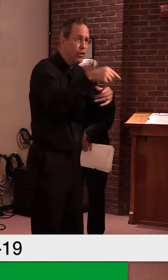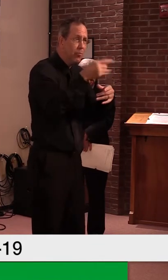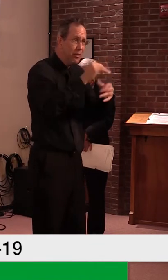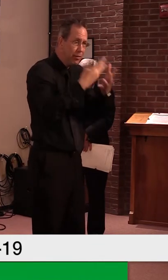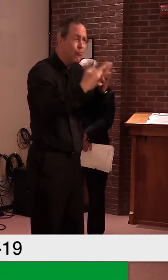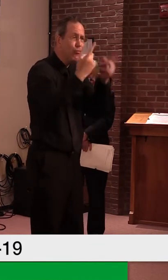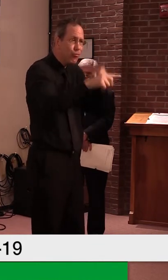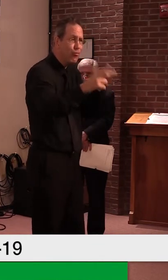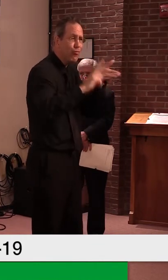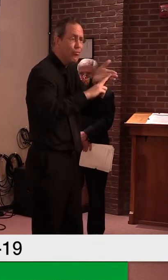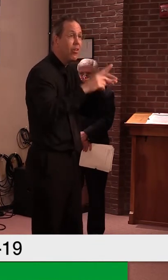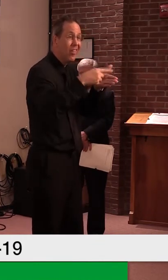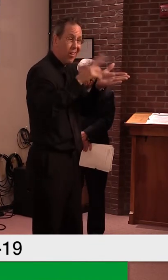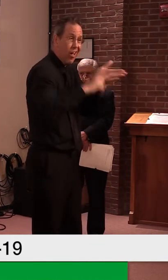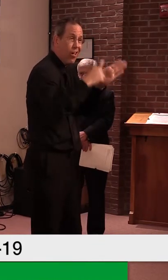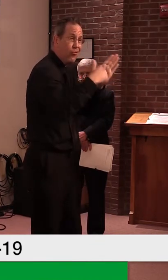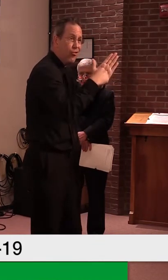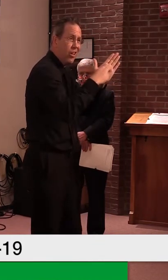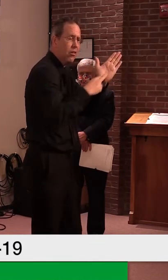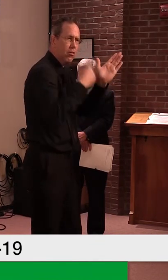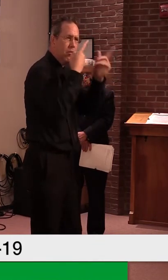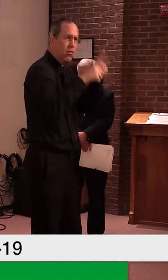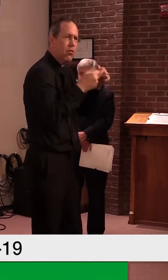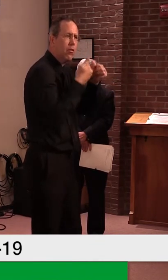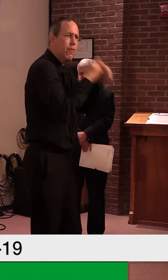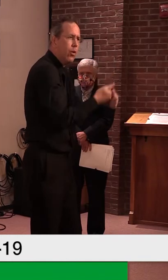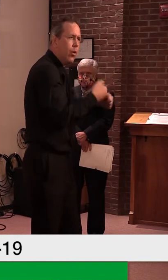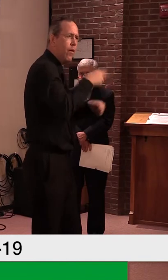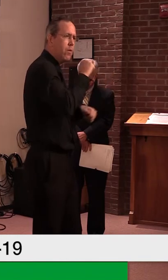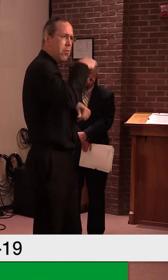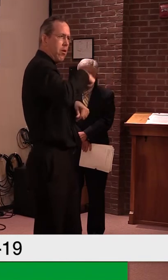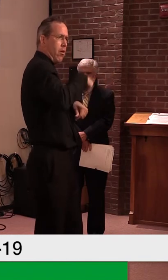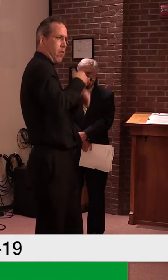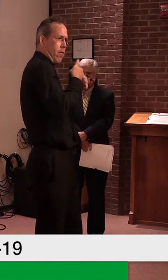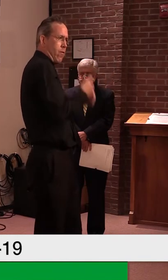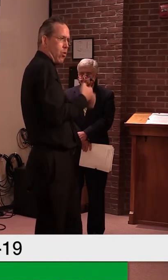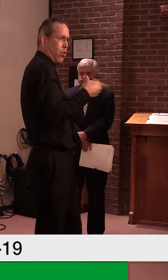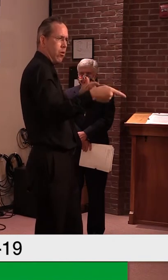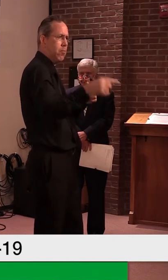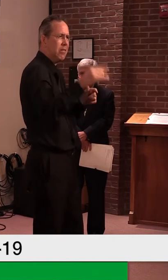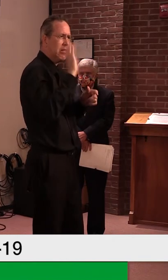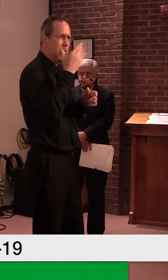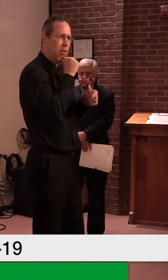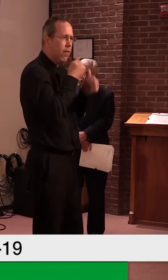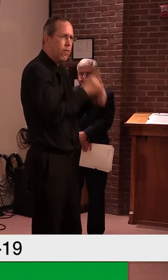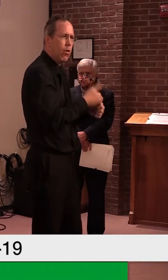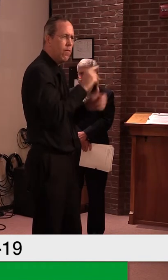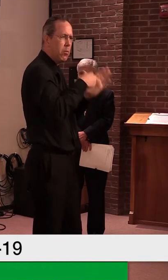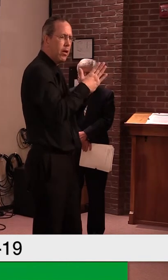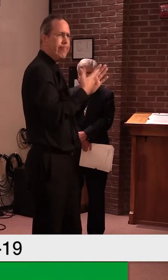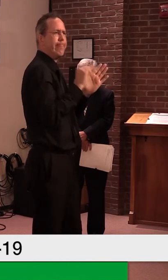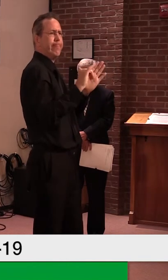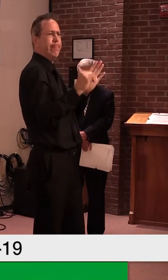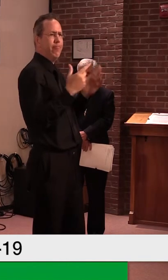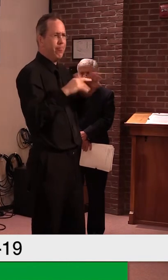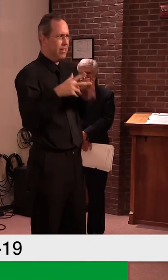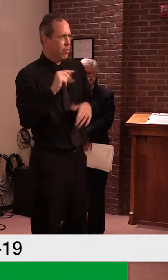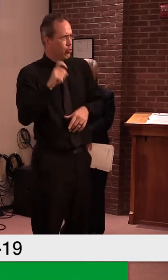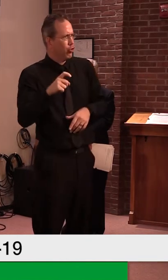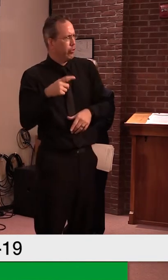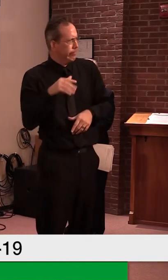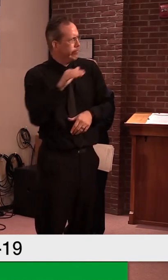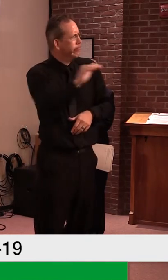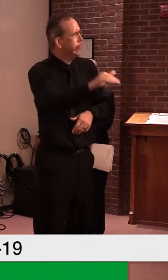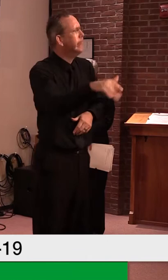state that they're not, uh, doing things, uh, to our standard, uh, in terms of, uh, of the protocol, not just with the